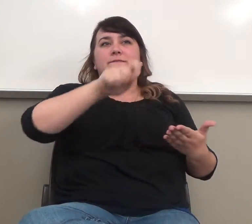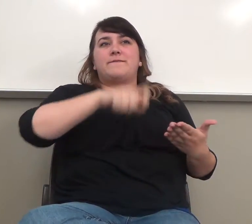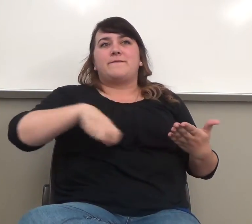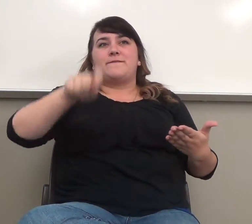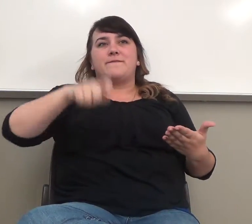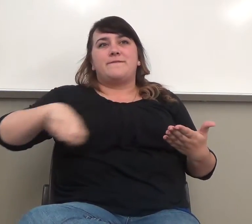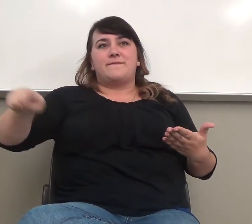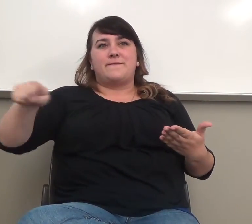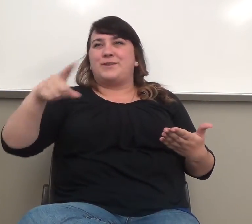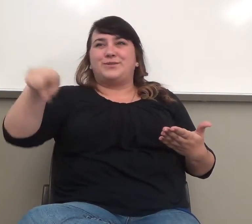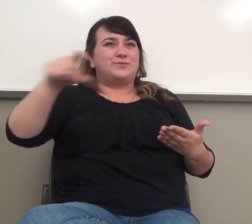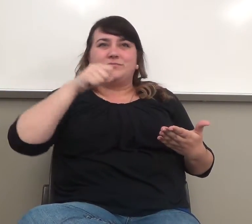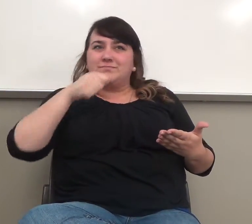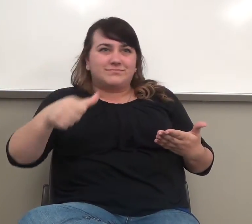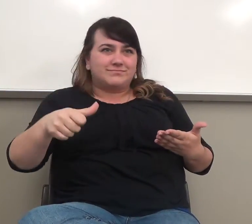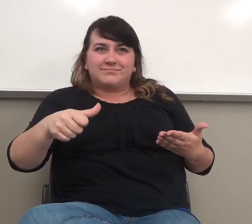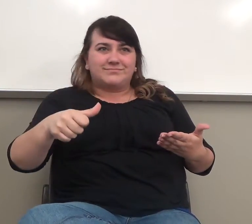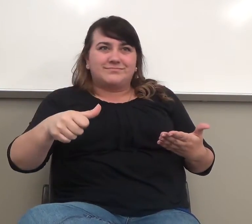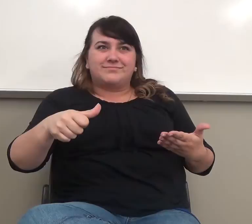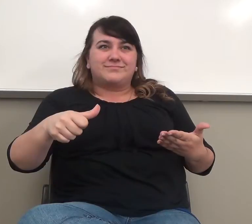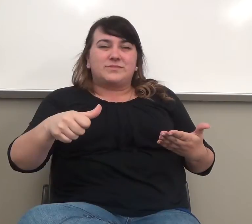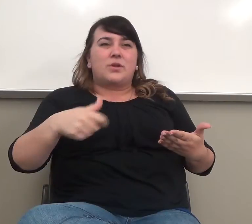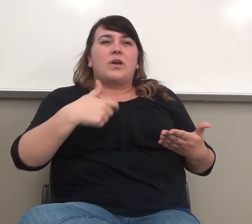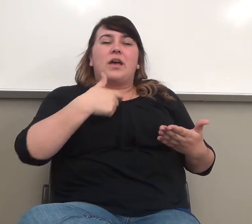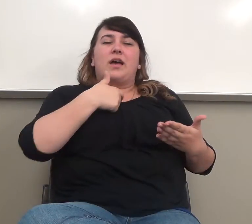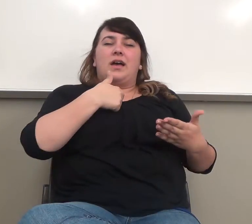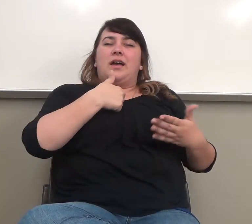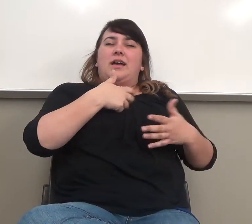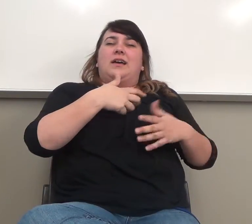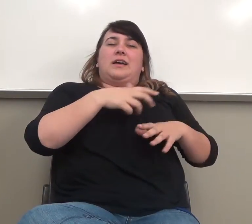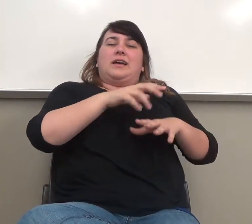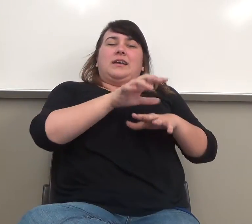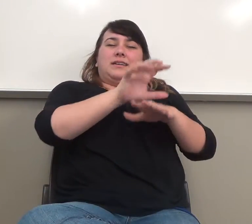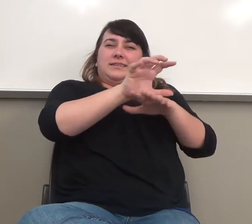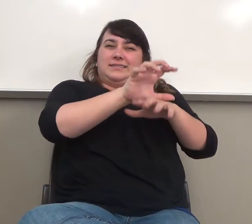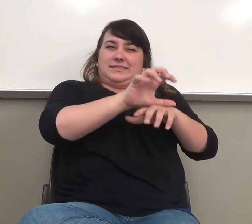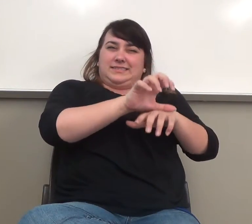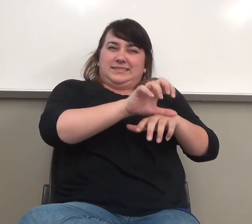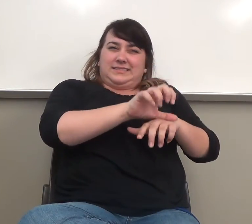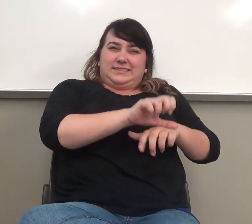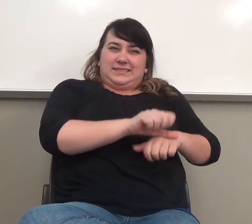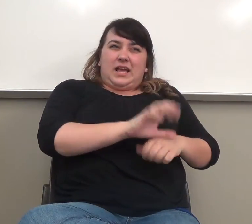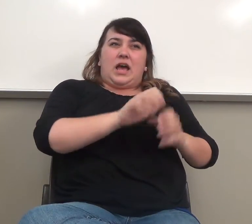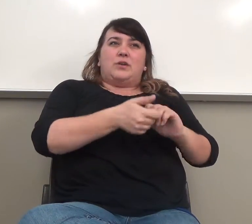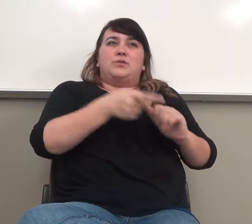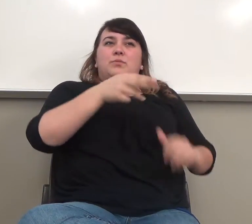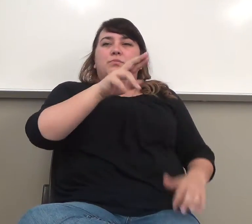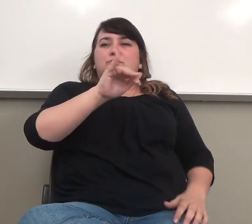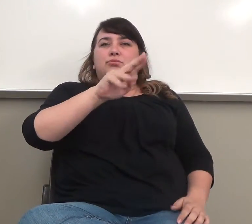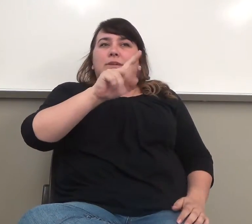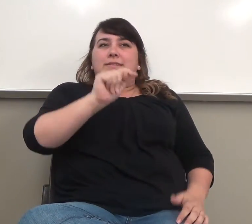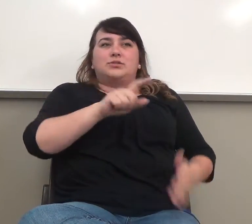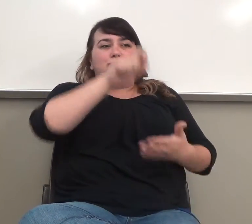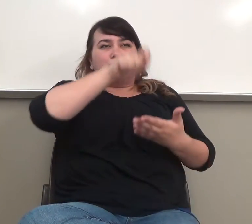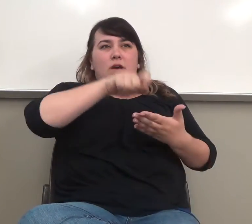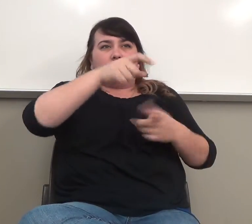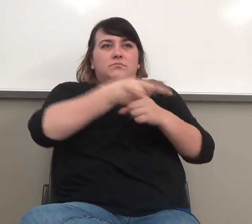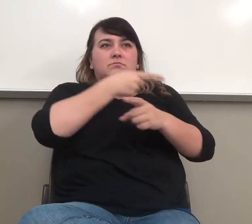guys were not. It has taken me a long time to learn how to print on the board. I like to force myself to print on the board.